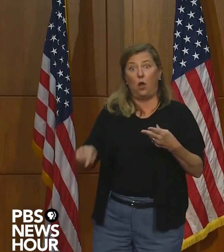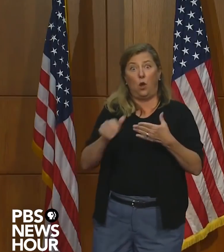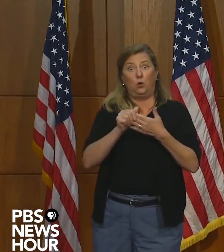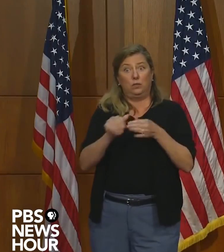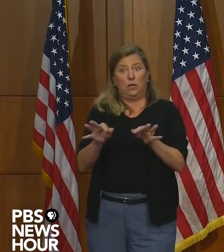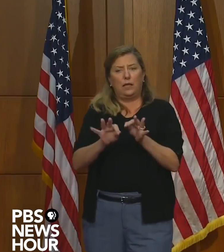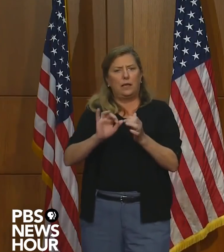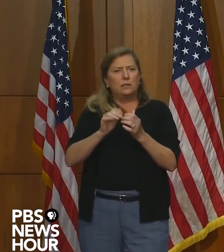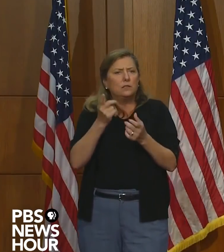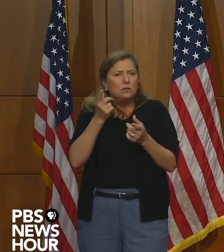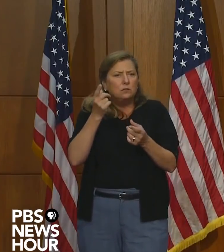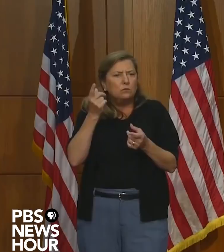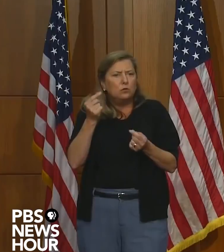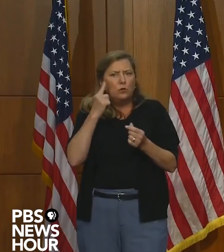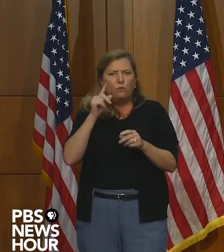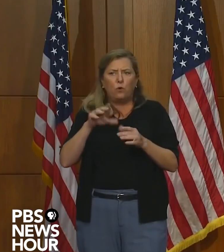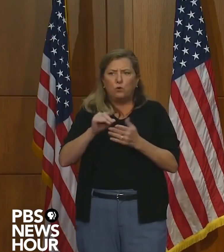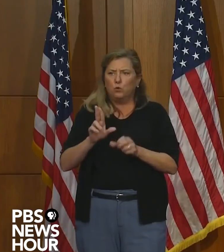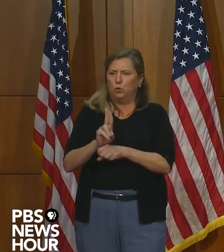on buses?